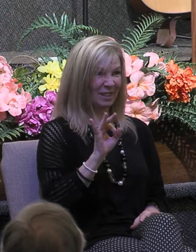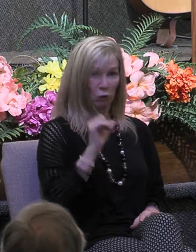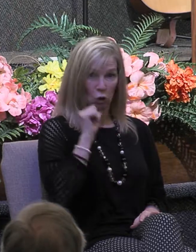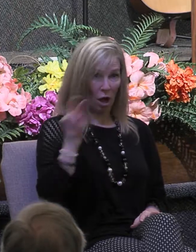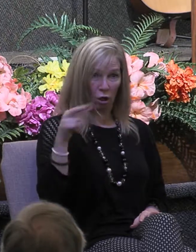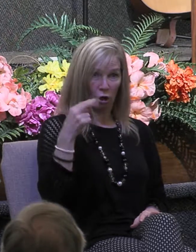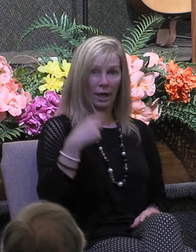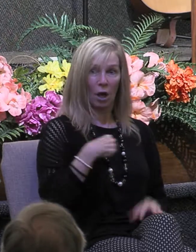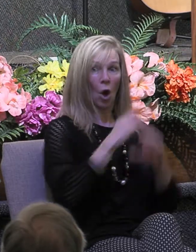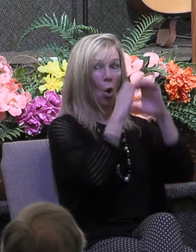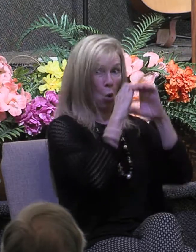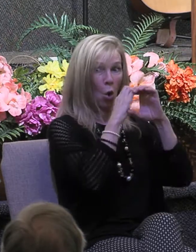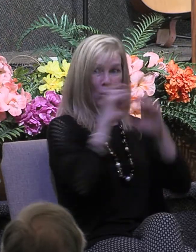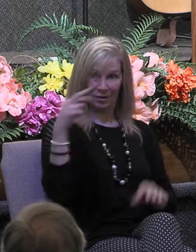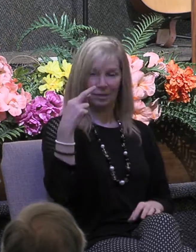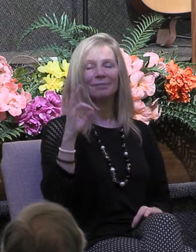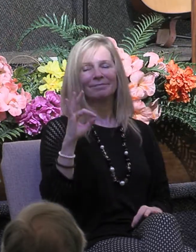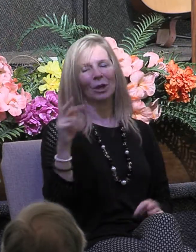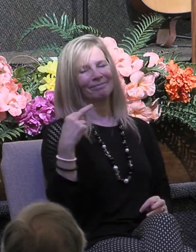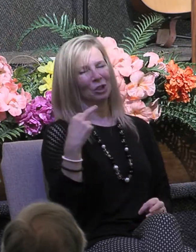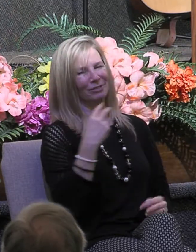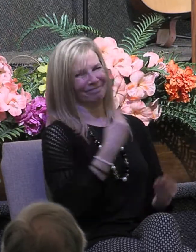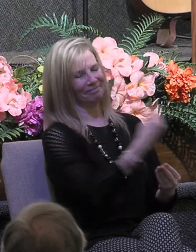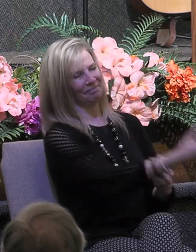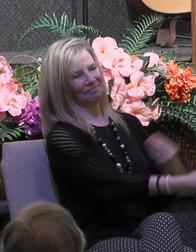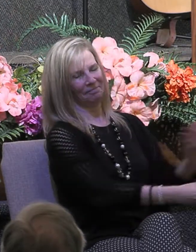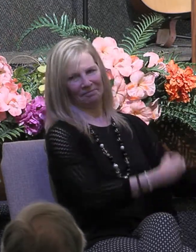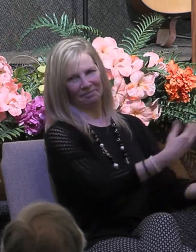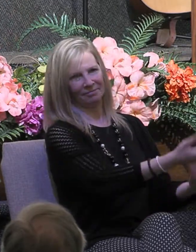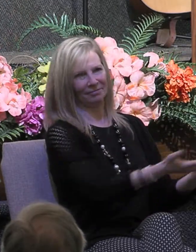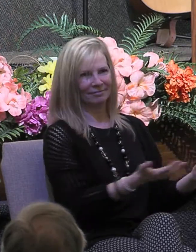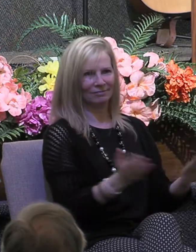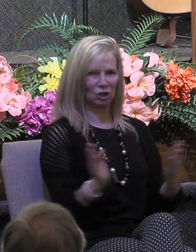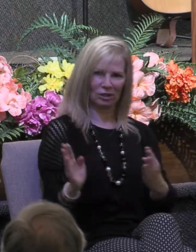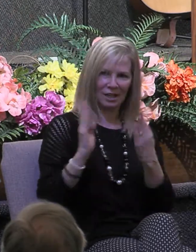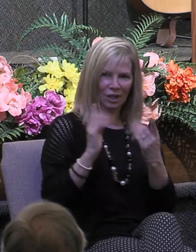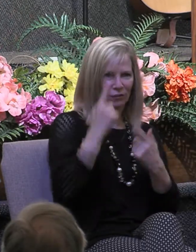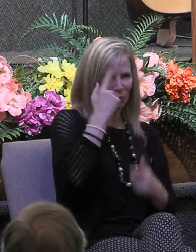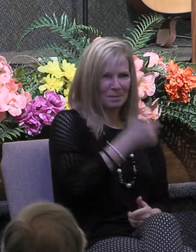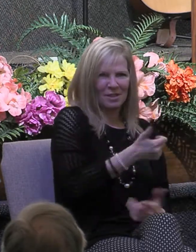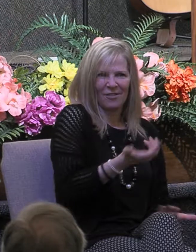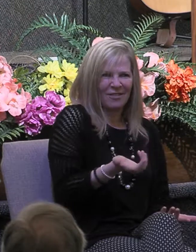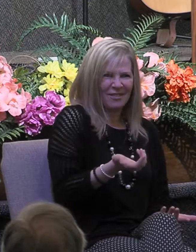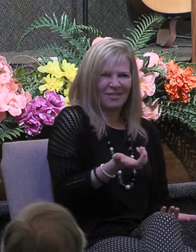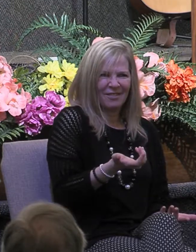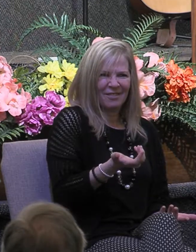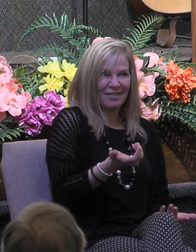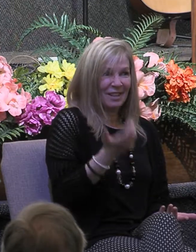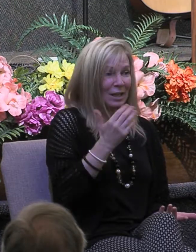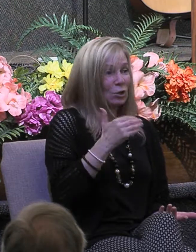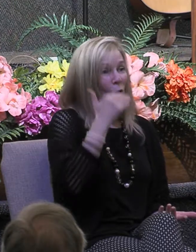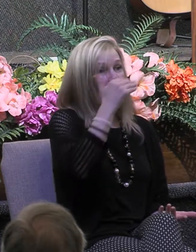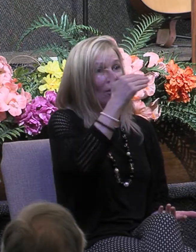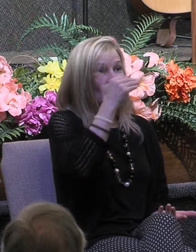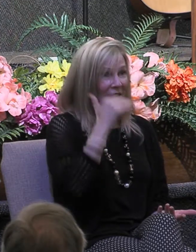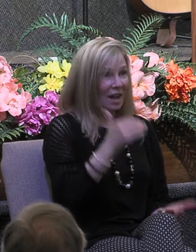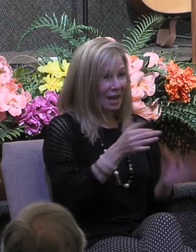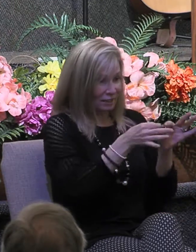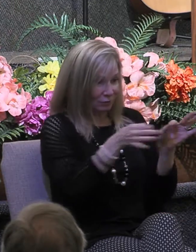blow a trumpet so you will look they simply gave to draw attention to themselves and that's why in the next couple of verses Jesus instructs